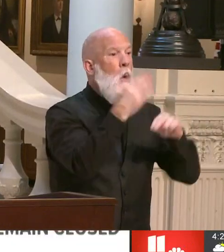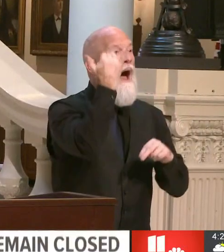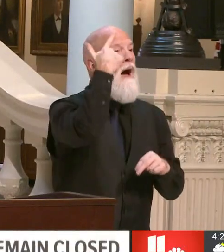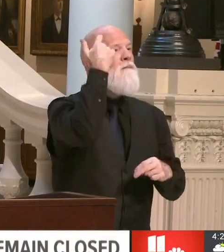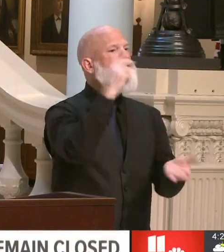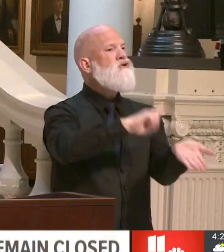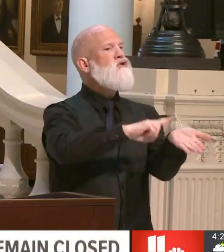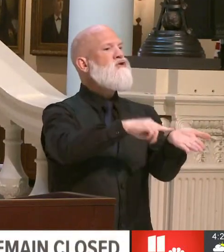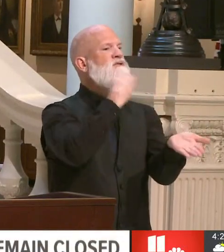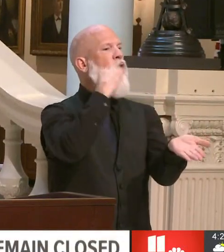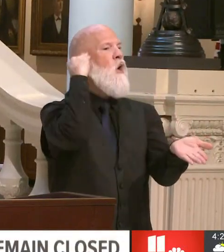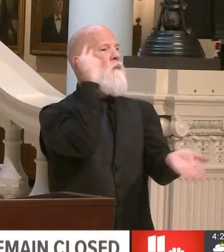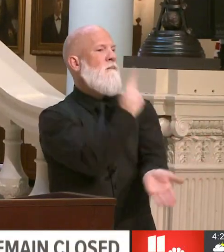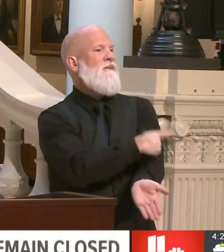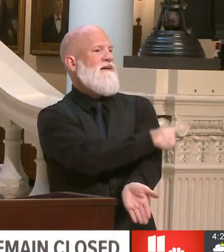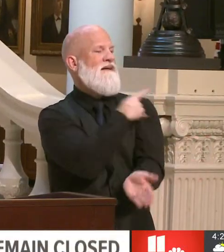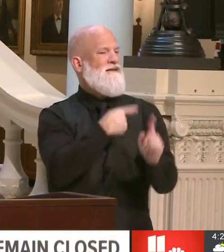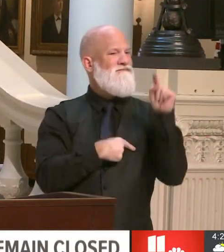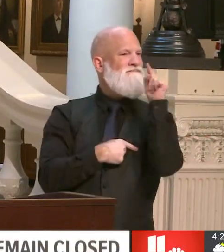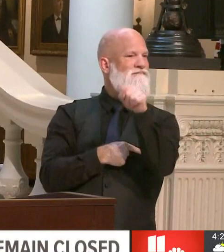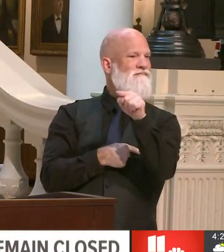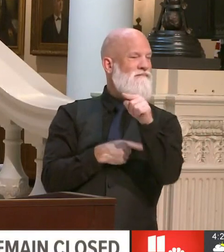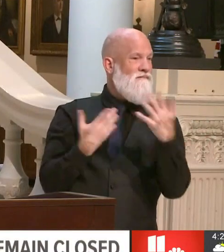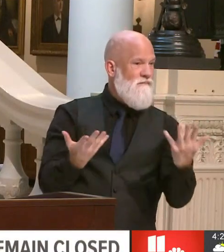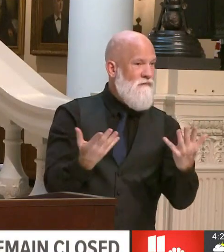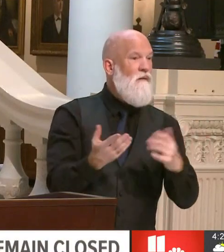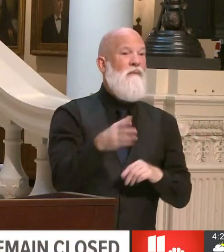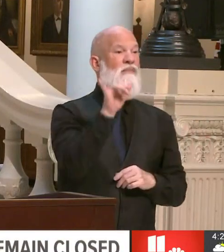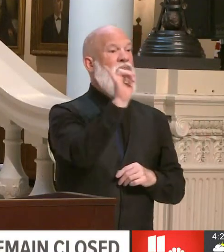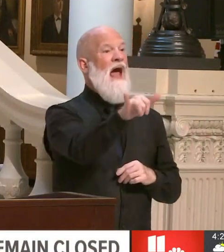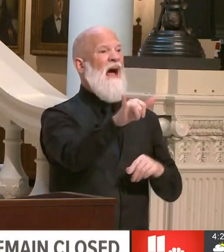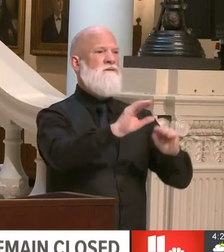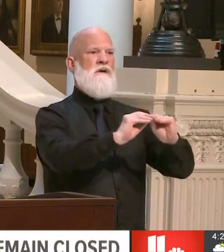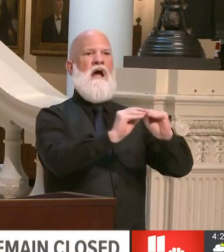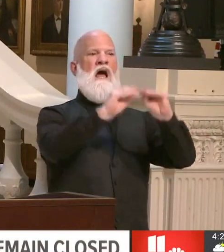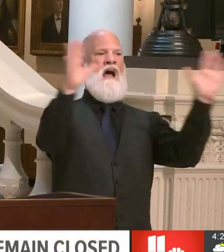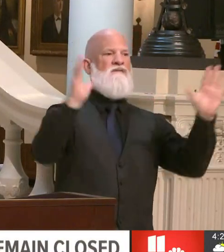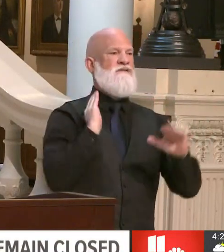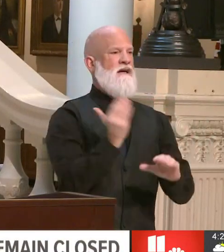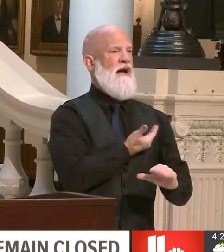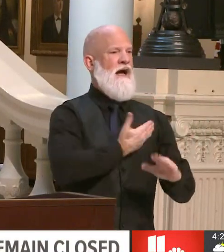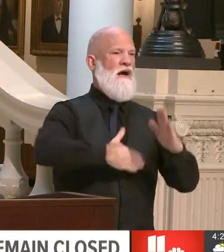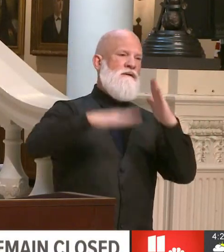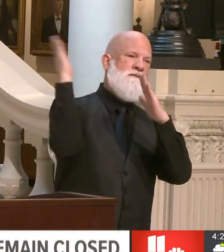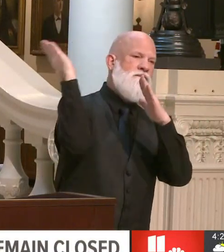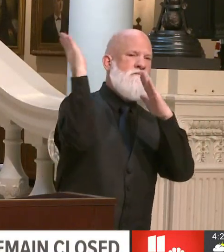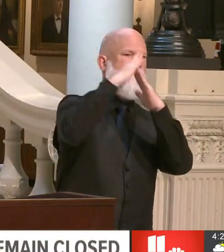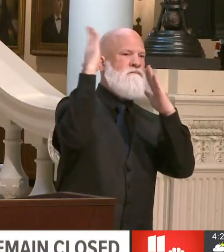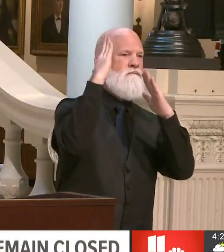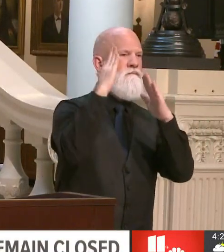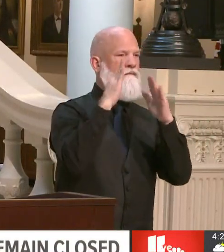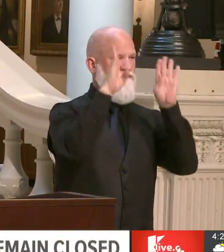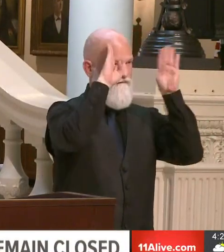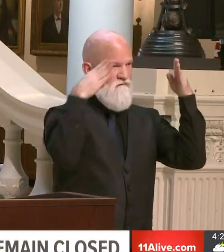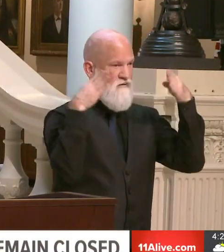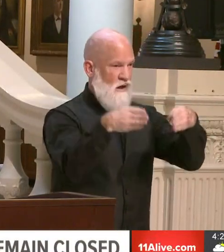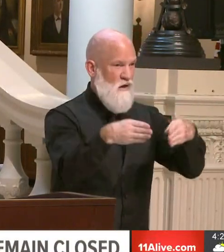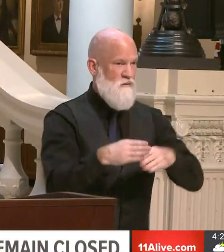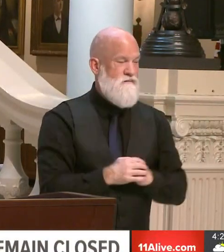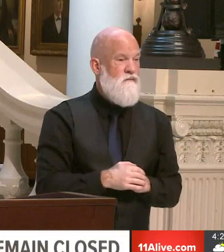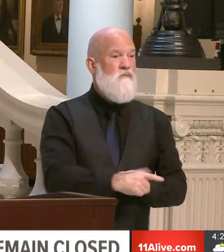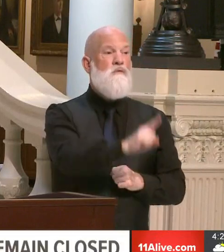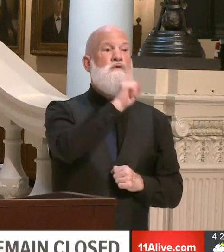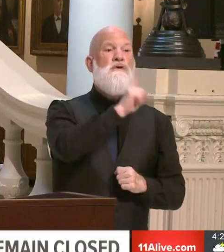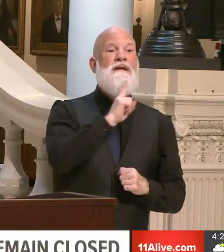getting. So that continues to be where our battle is. I will say I think the good thing about where we are right now with the